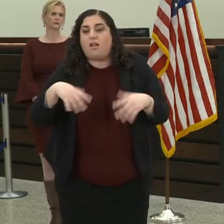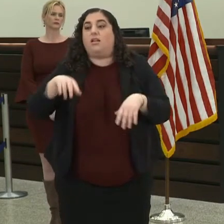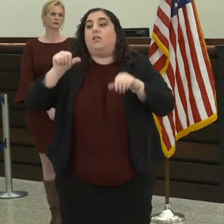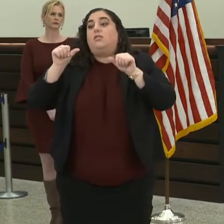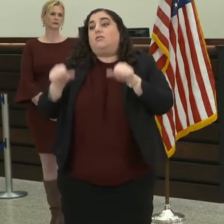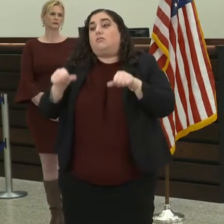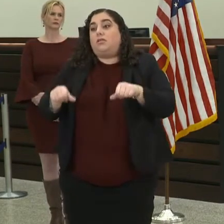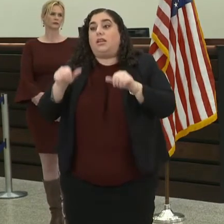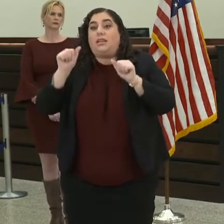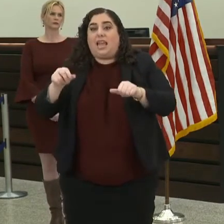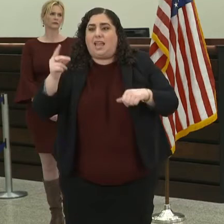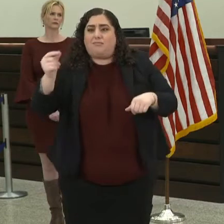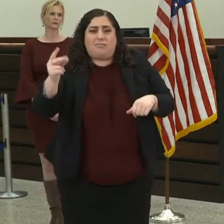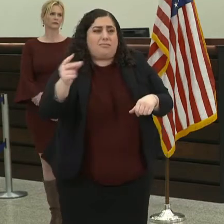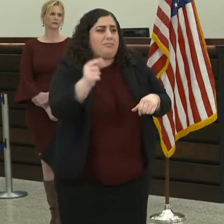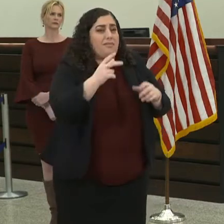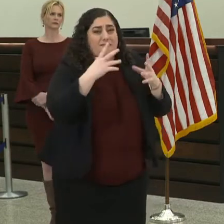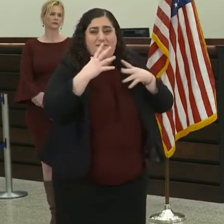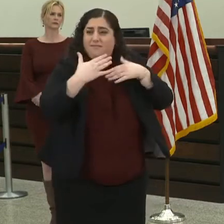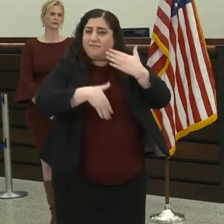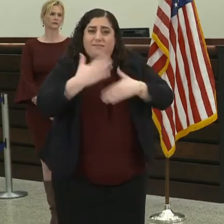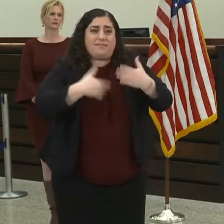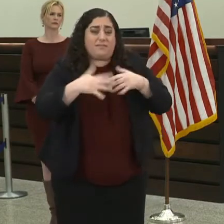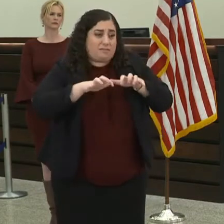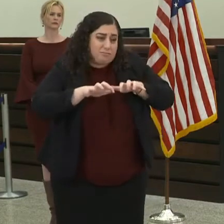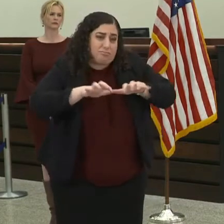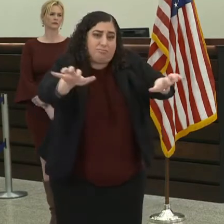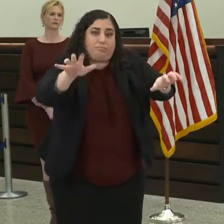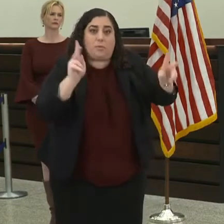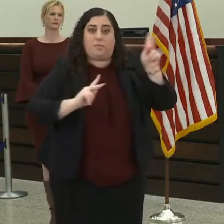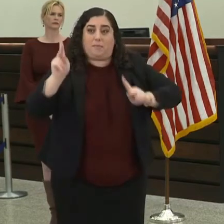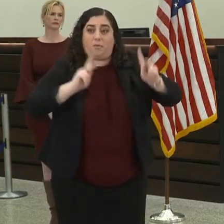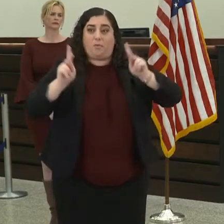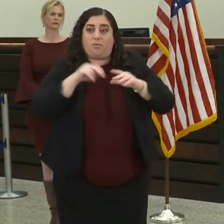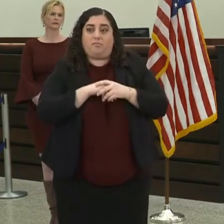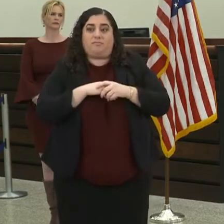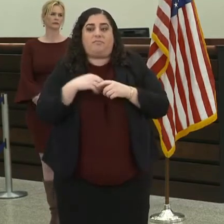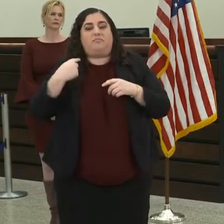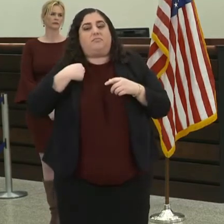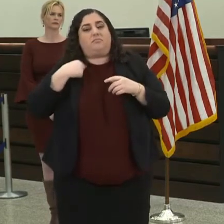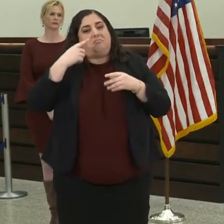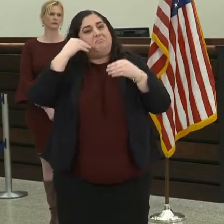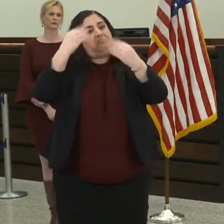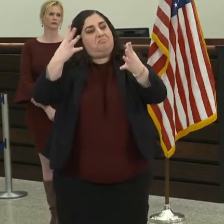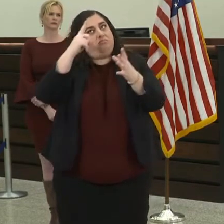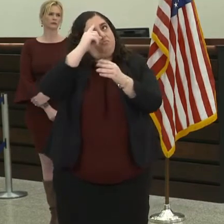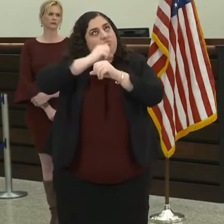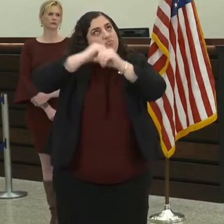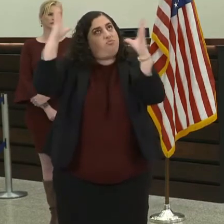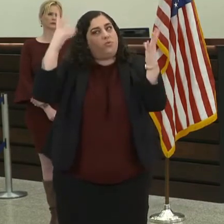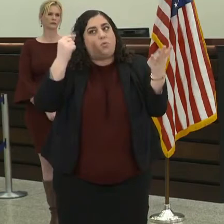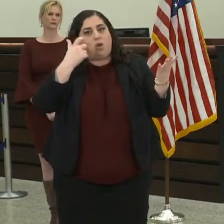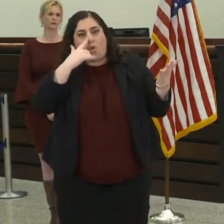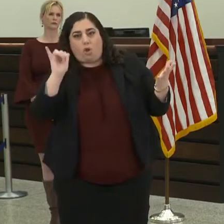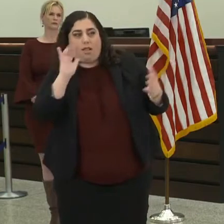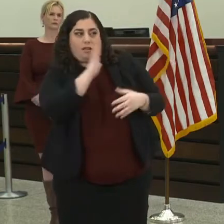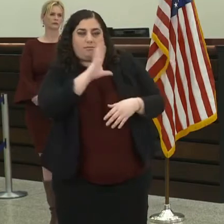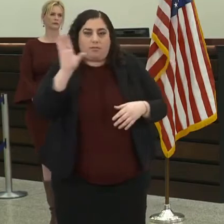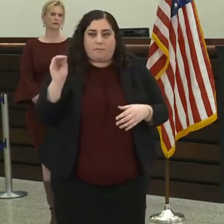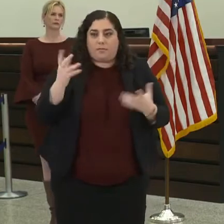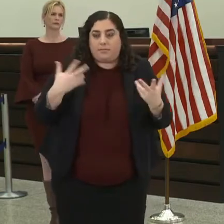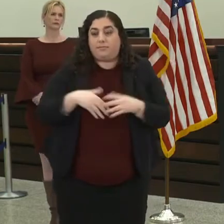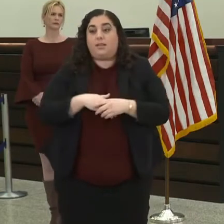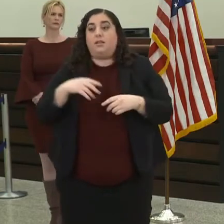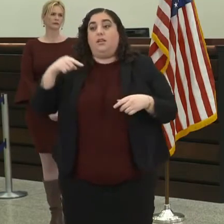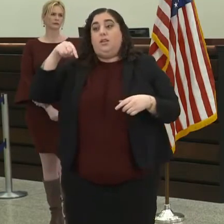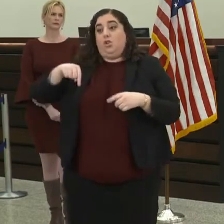or a large population of people. To illustrate this, I think it's important to understand if everyone looks at their thumb,